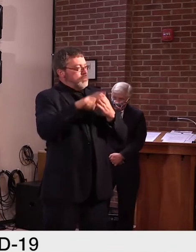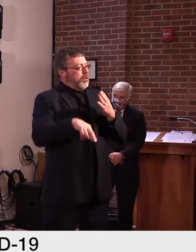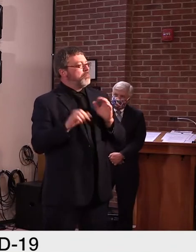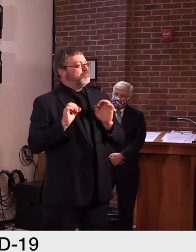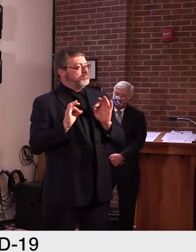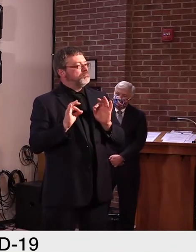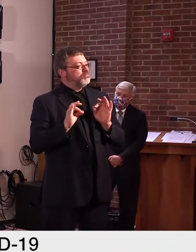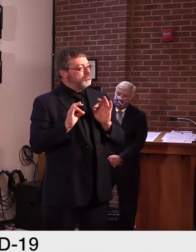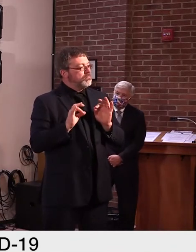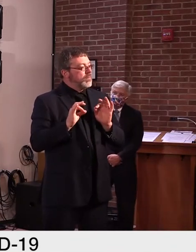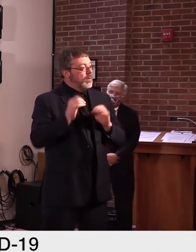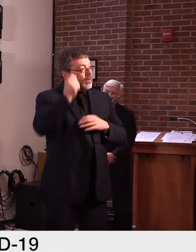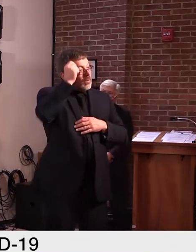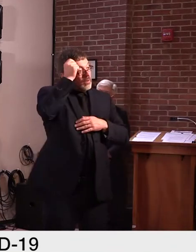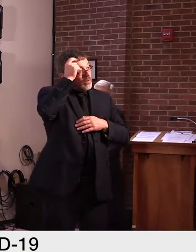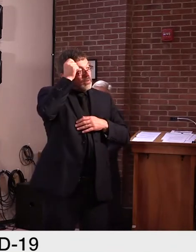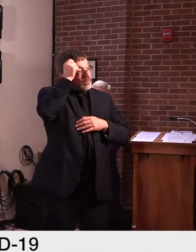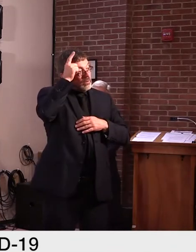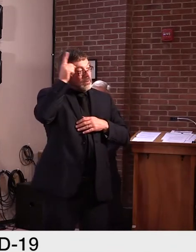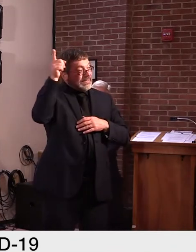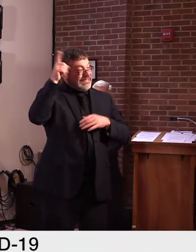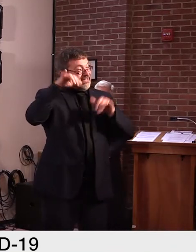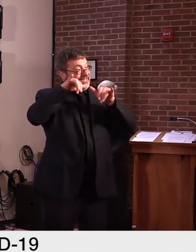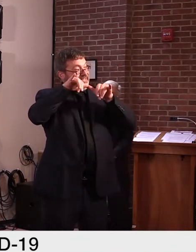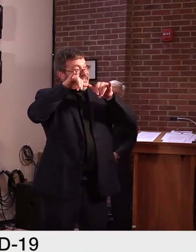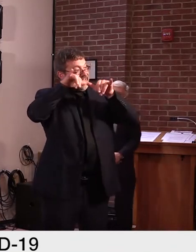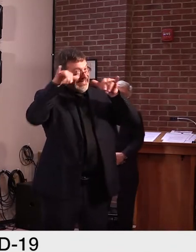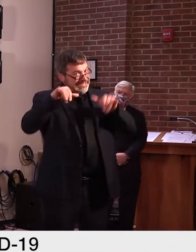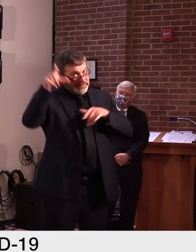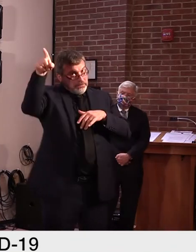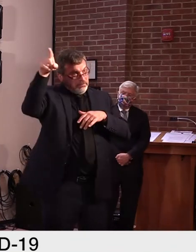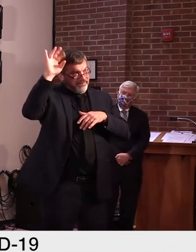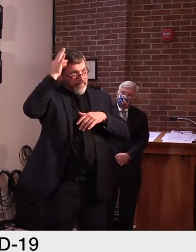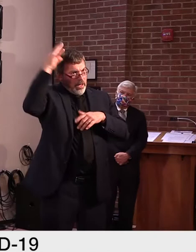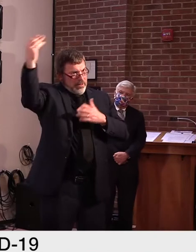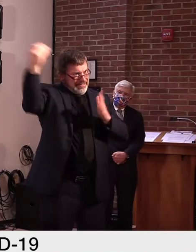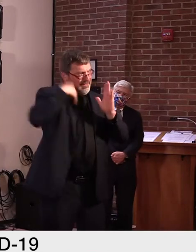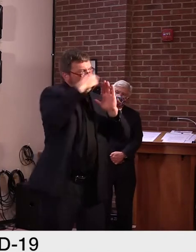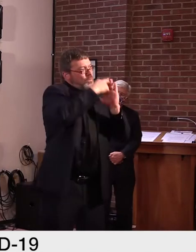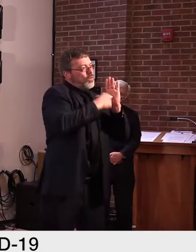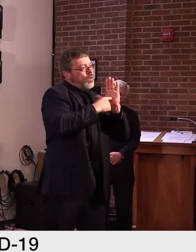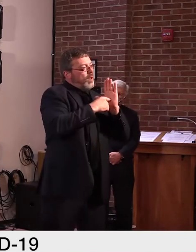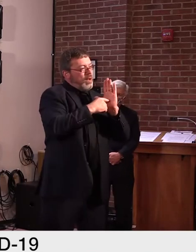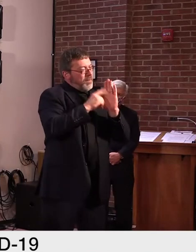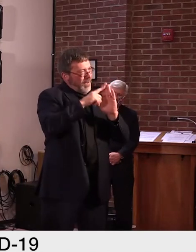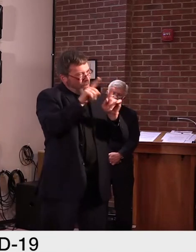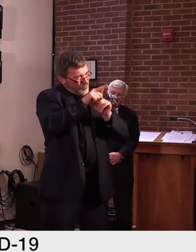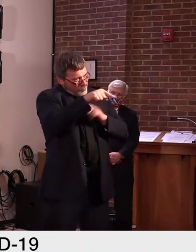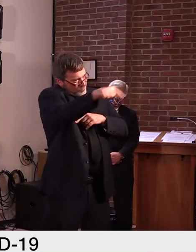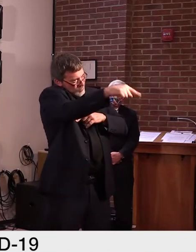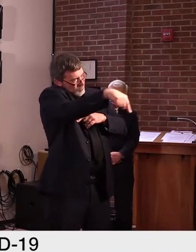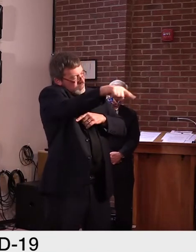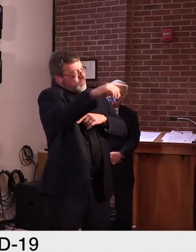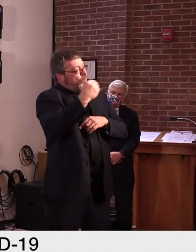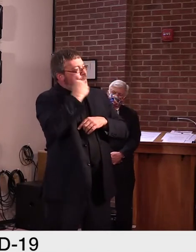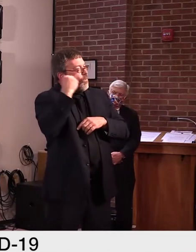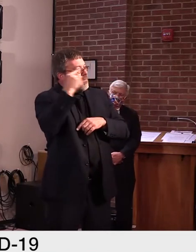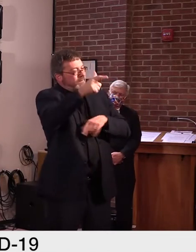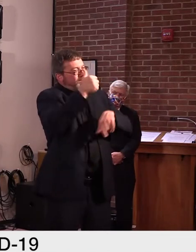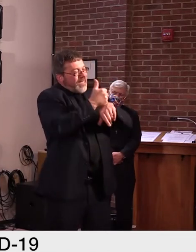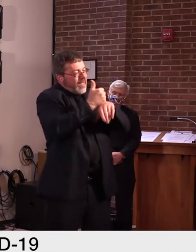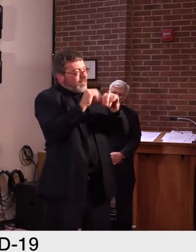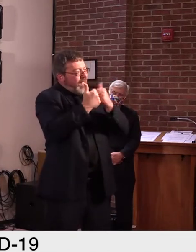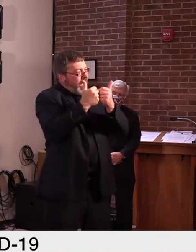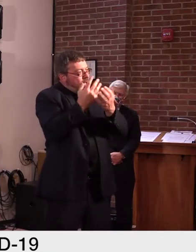federal government regarding their guidance, but also our scientific advisory group. Uh, so I don't think it'll be long,